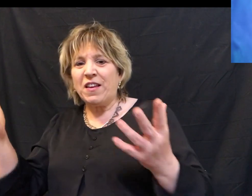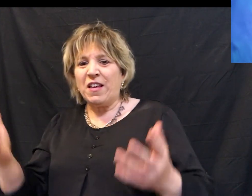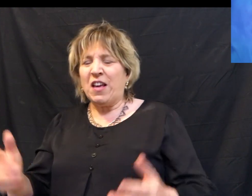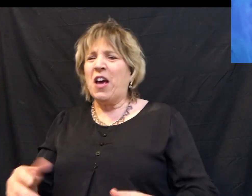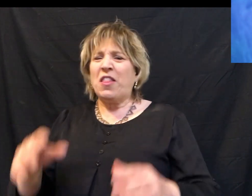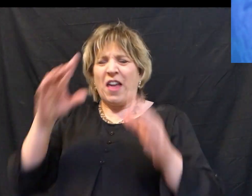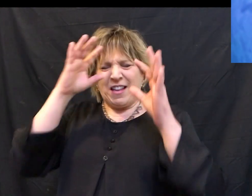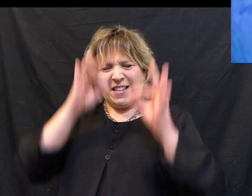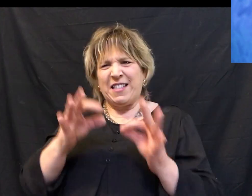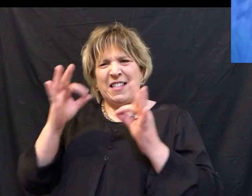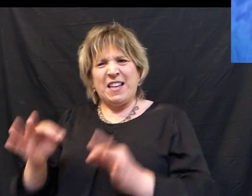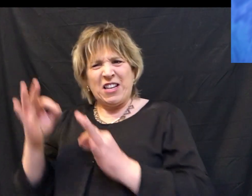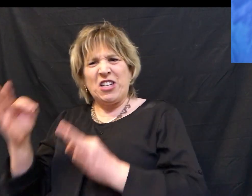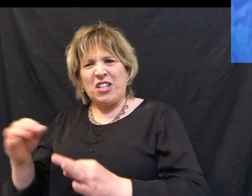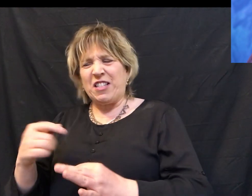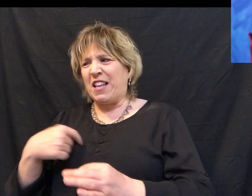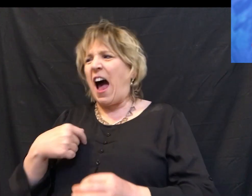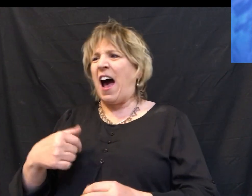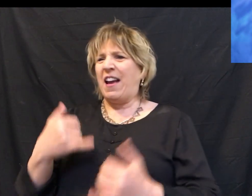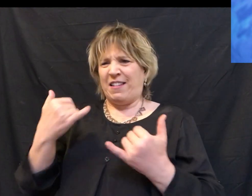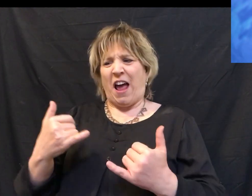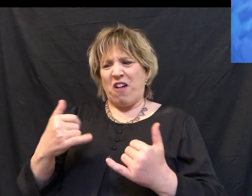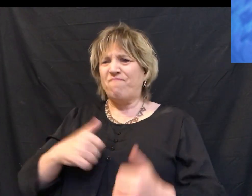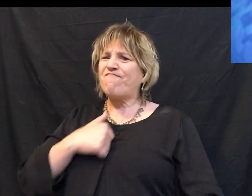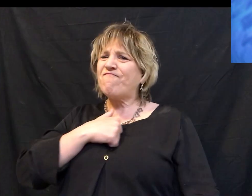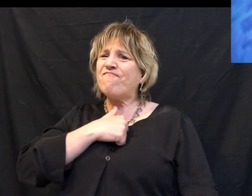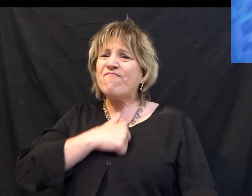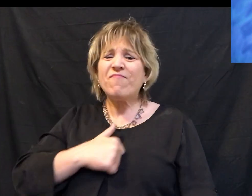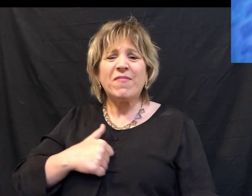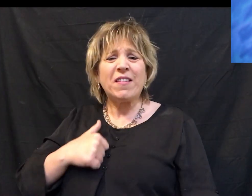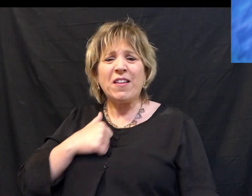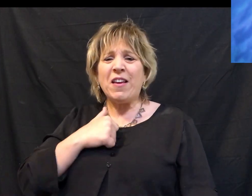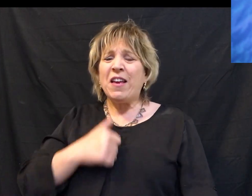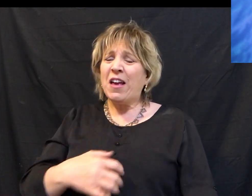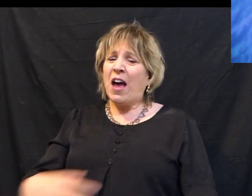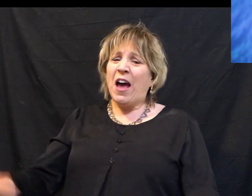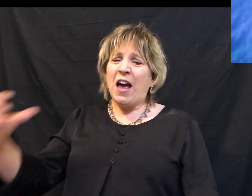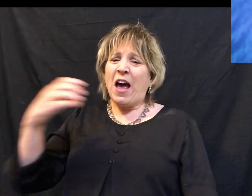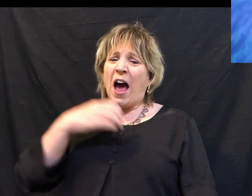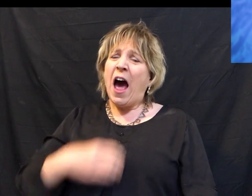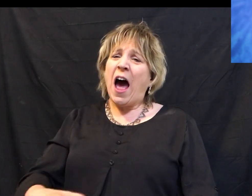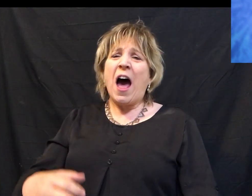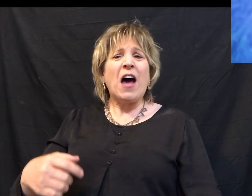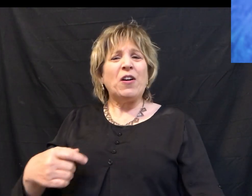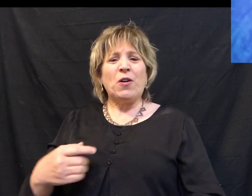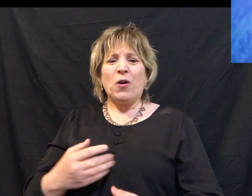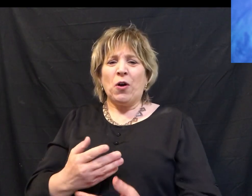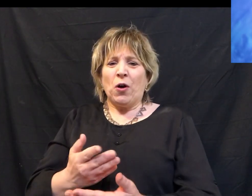regret Oh, I would still be lost